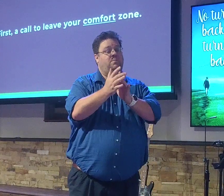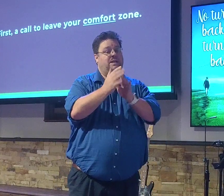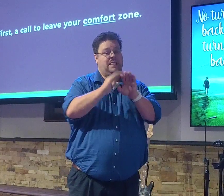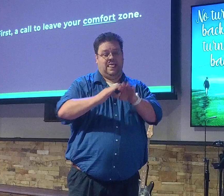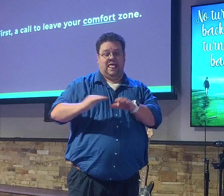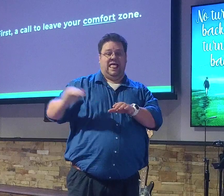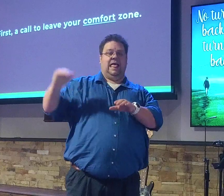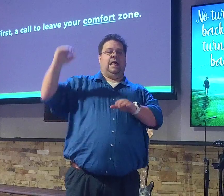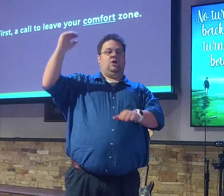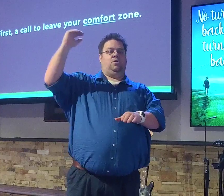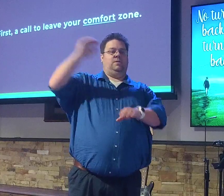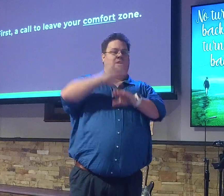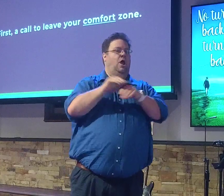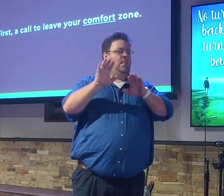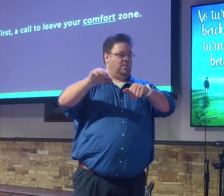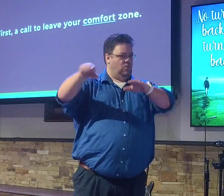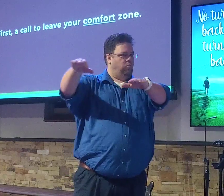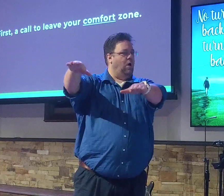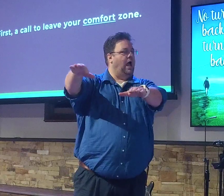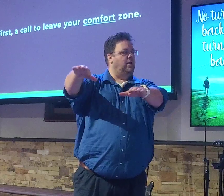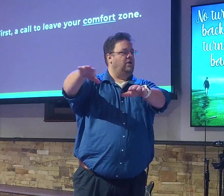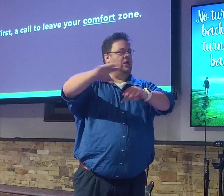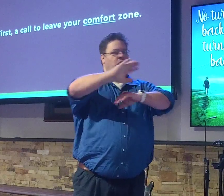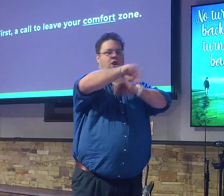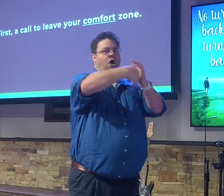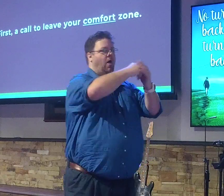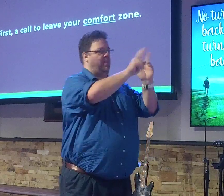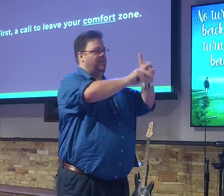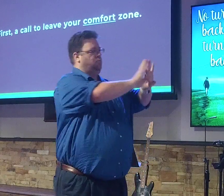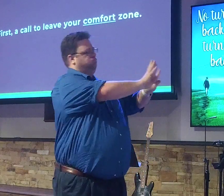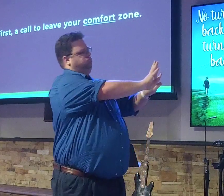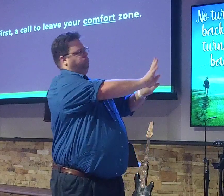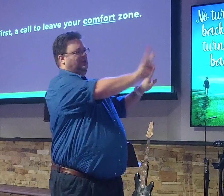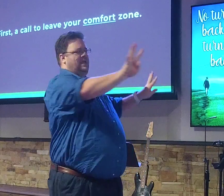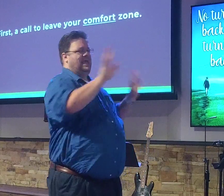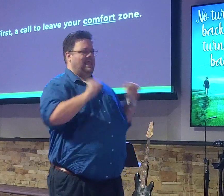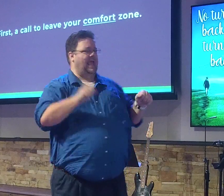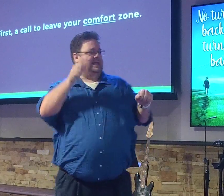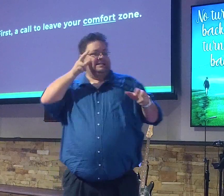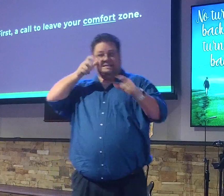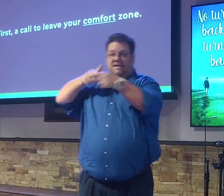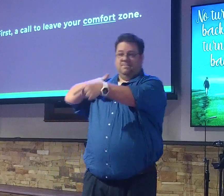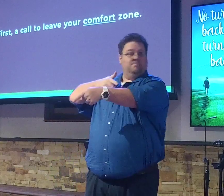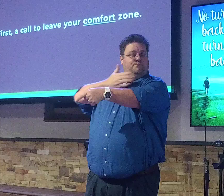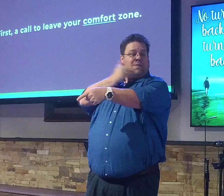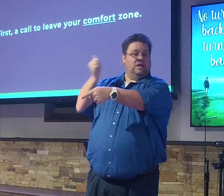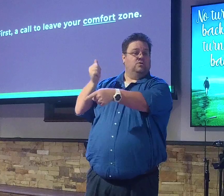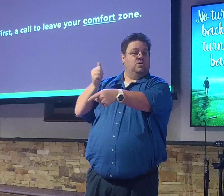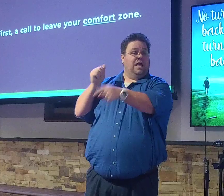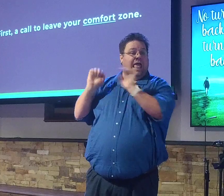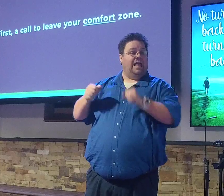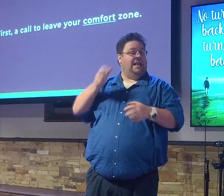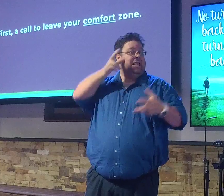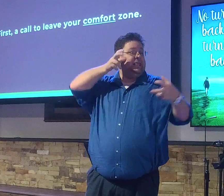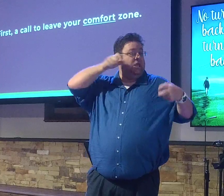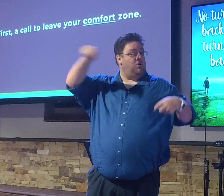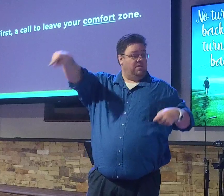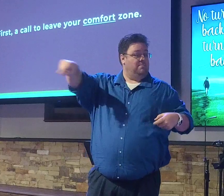He'd have been out on the lake a little bit. And everybody would have been able to see him better. And they'd be able to hear him better. Because if you've ever been out